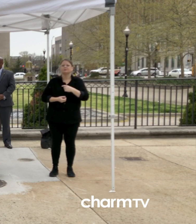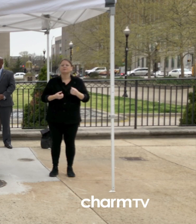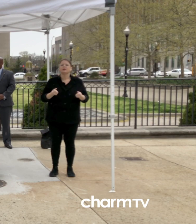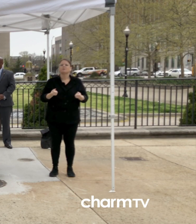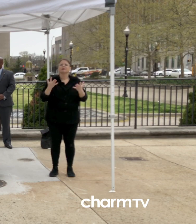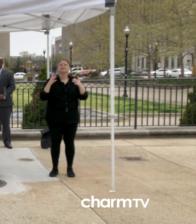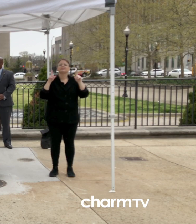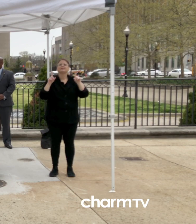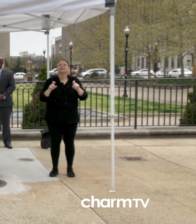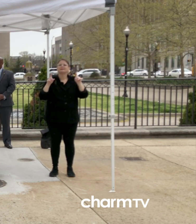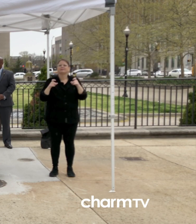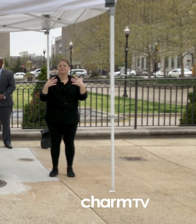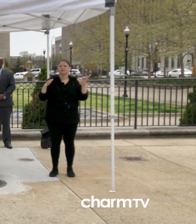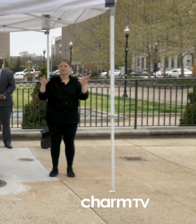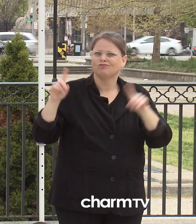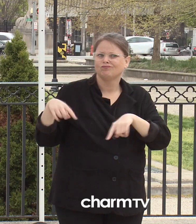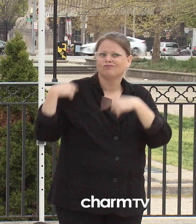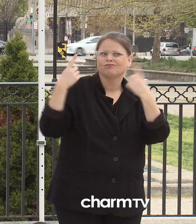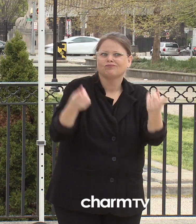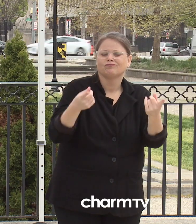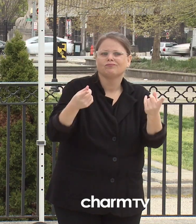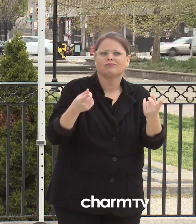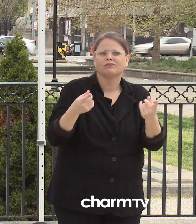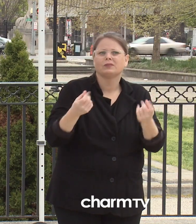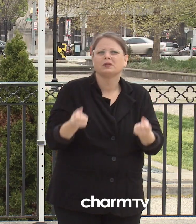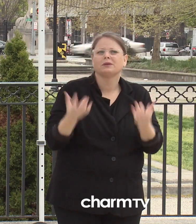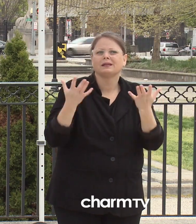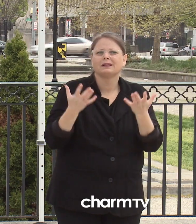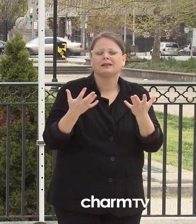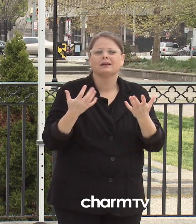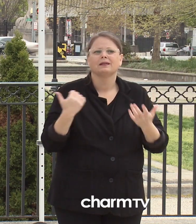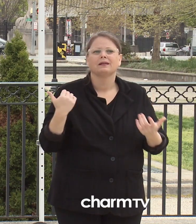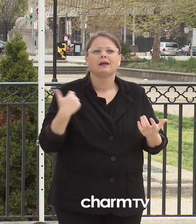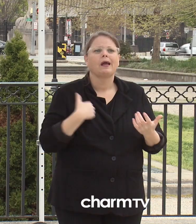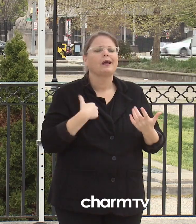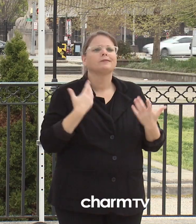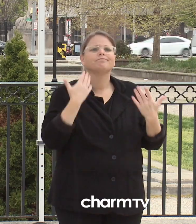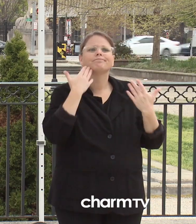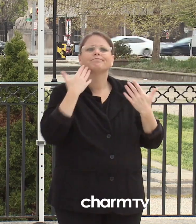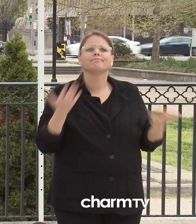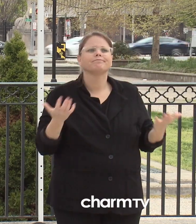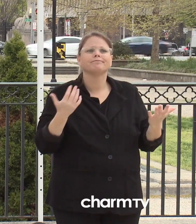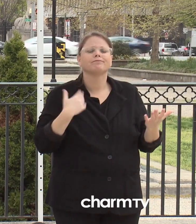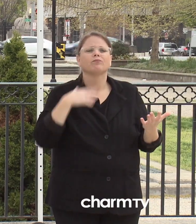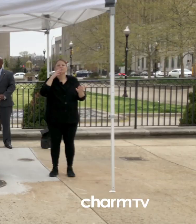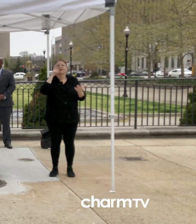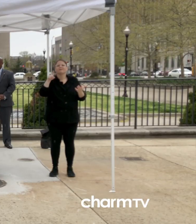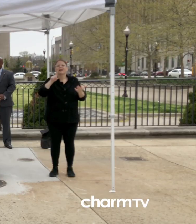for the people in the city of Boulder? I would defer to the state health department to get those specifics.